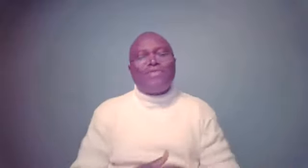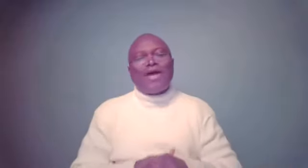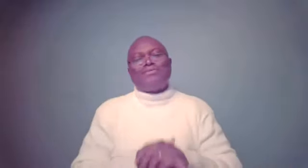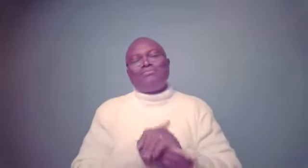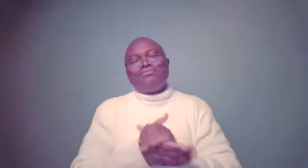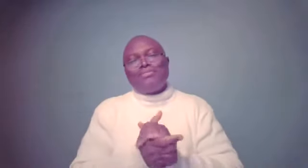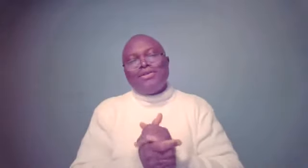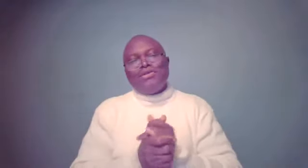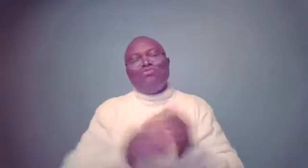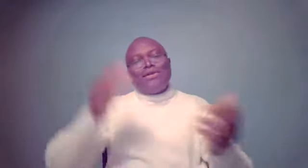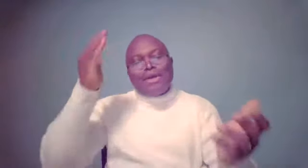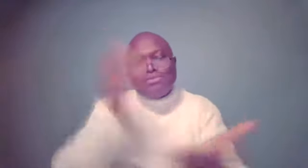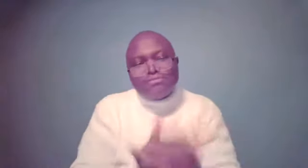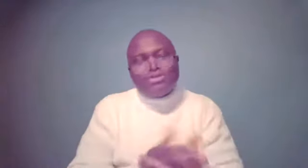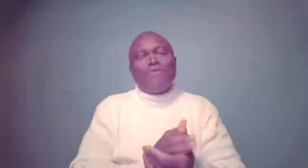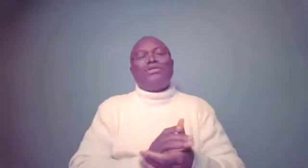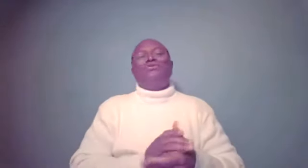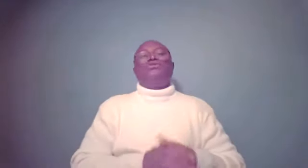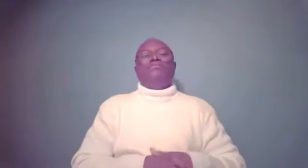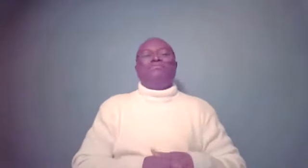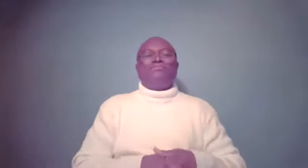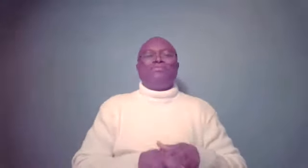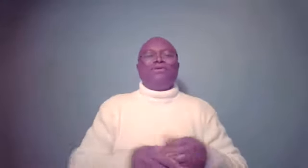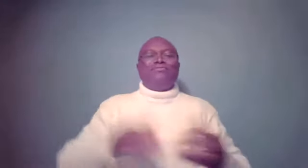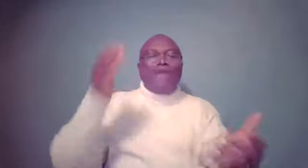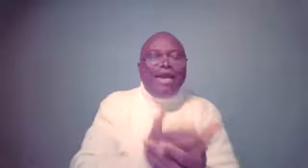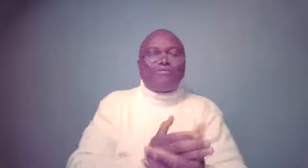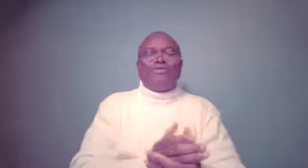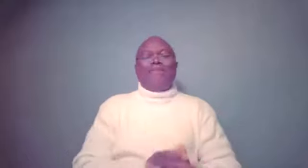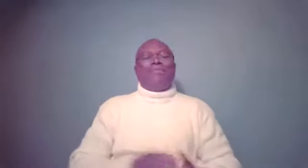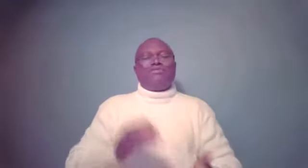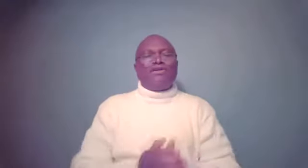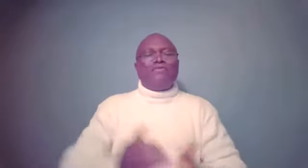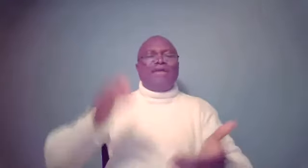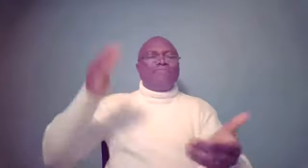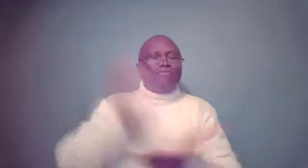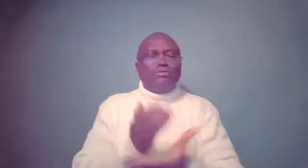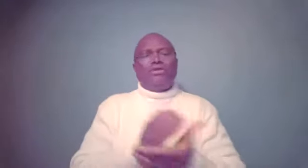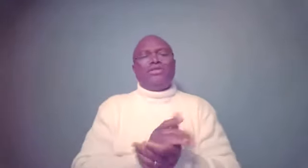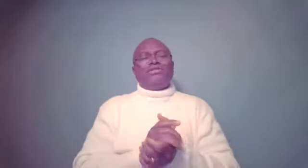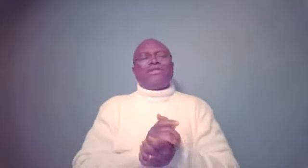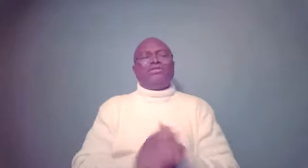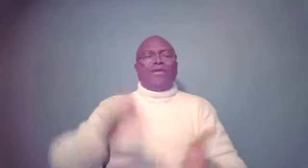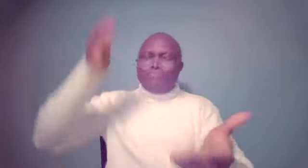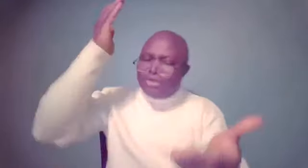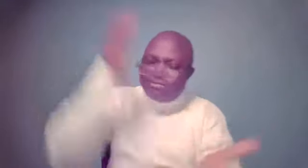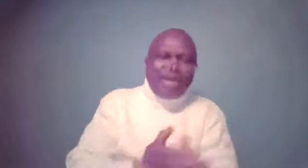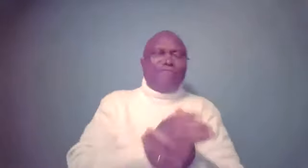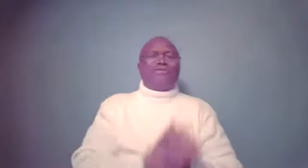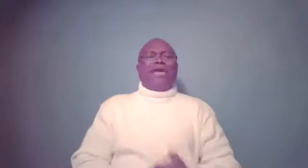that. The woman kept trying to seduce him. Day after day. The Bible is very good on death. Genesis 39. Day after day,